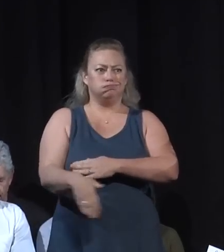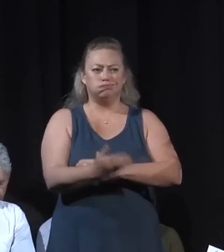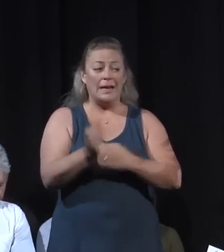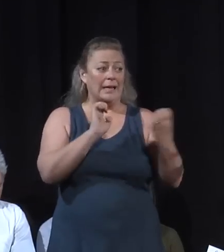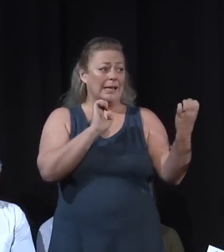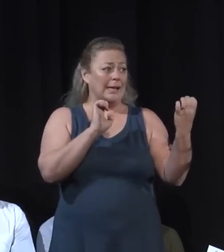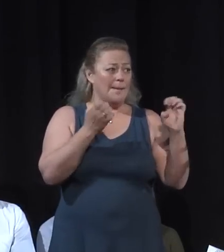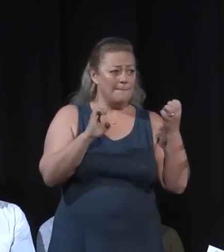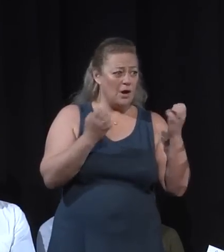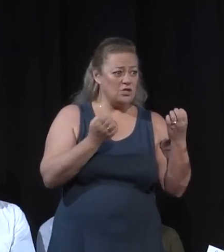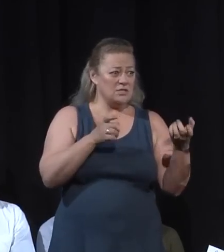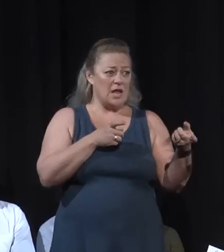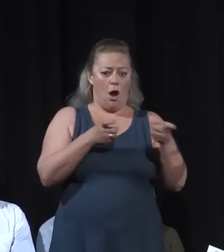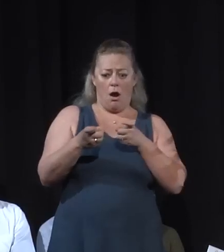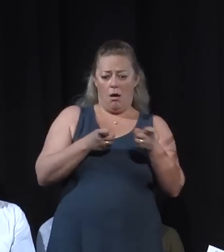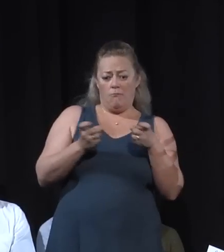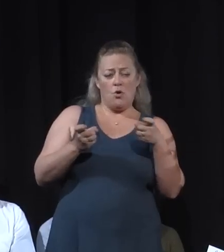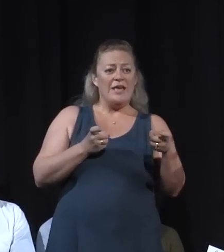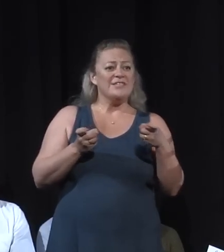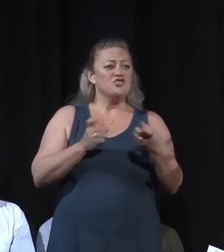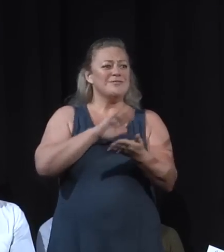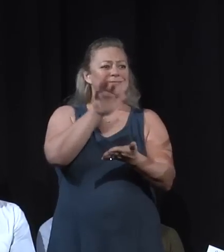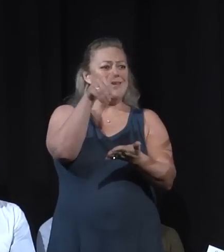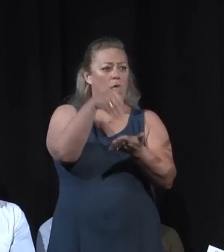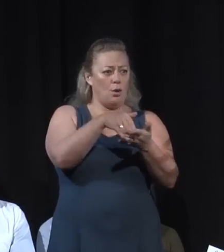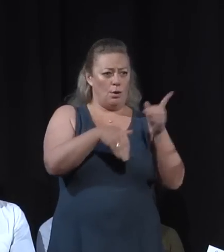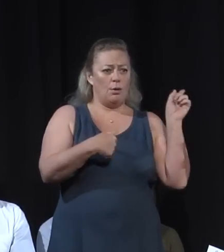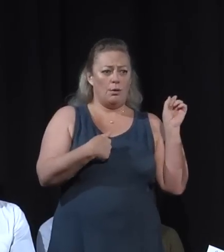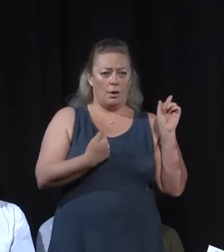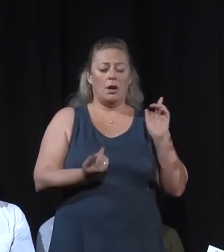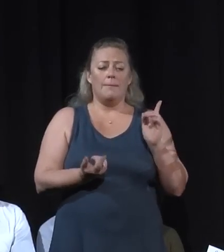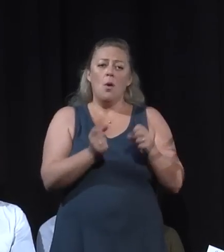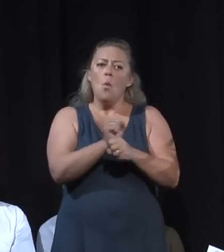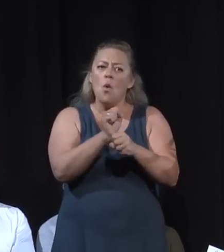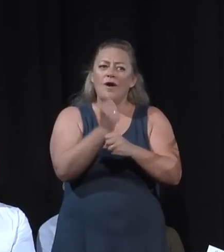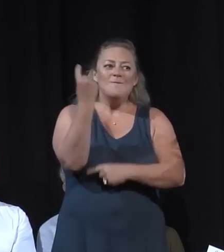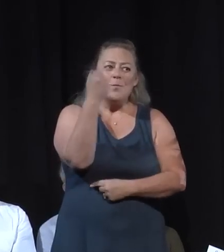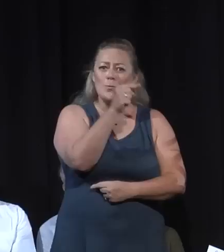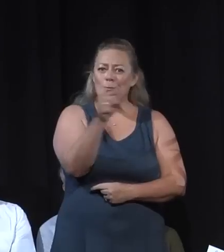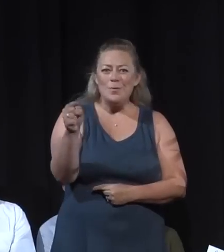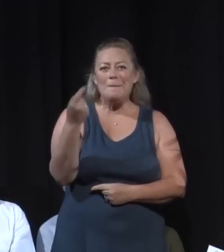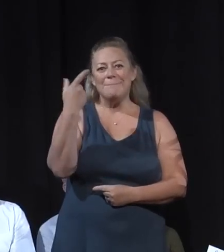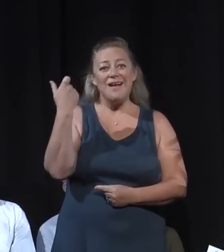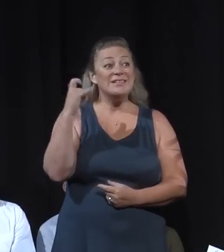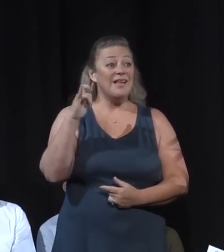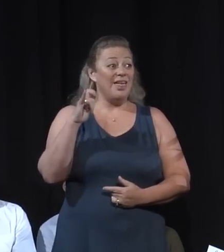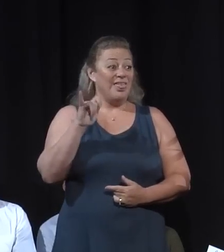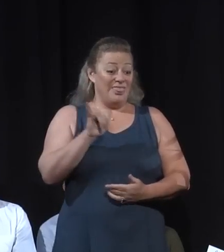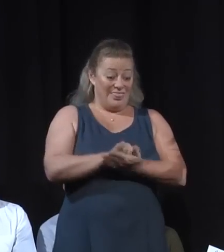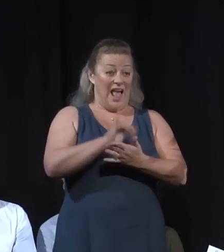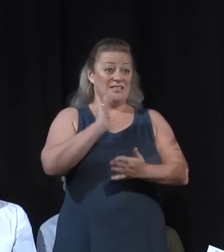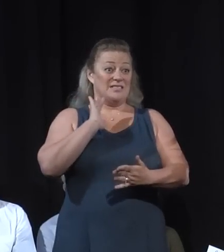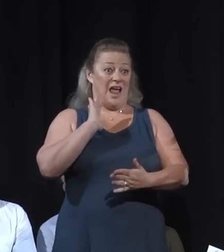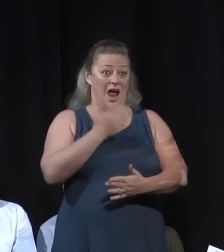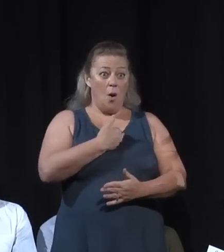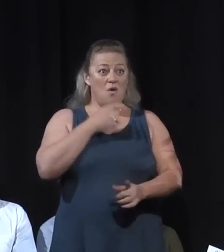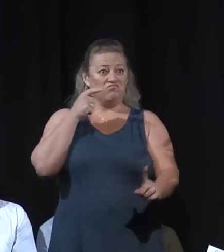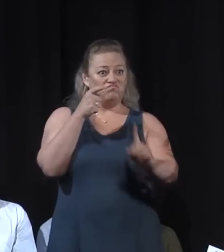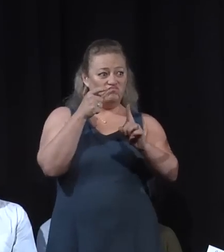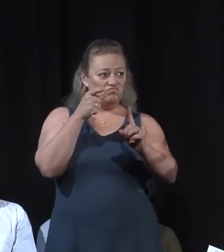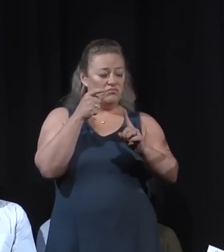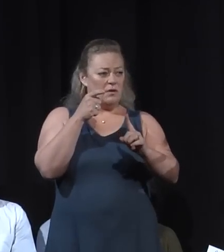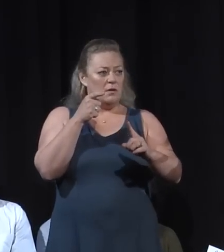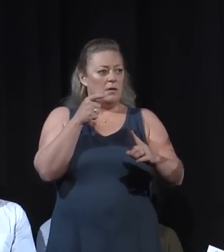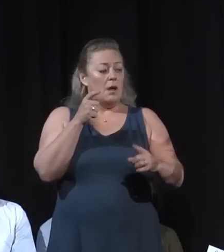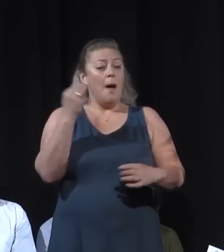since Monday night working on this to try and work for you because that's our charge. On Monday night when I first